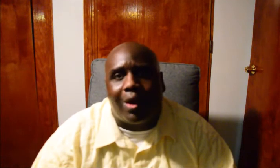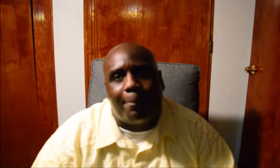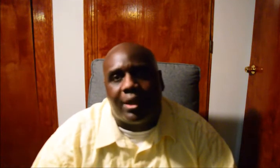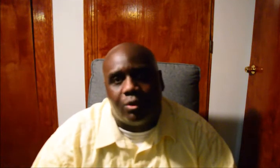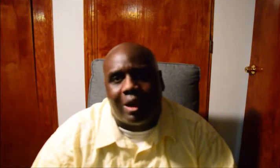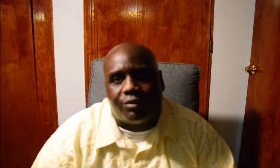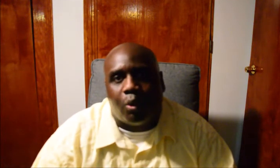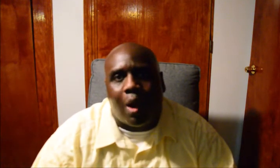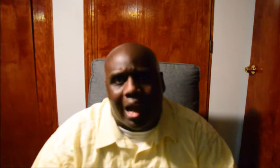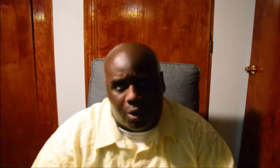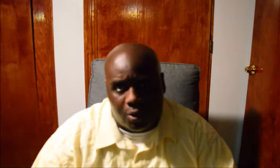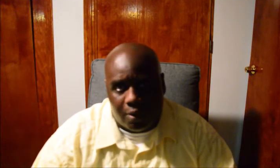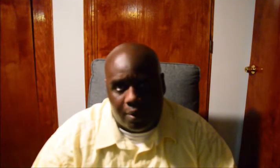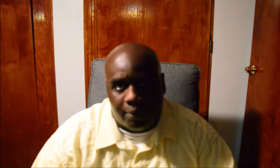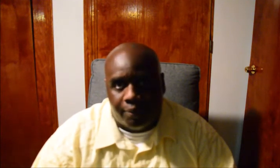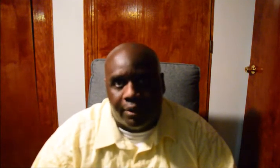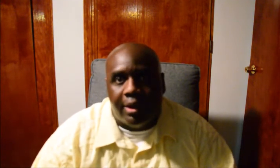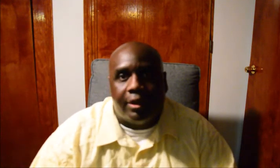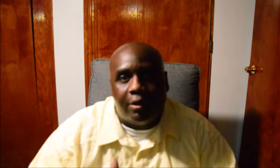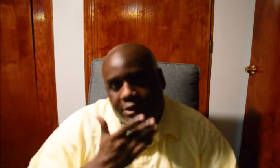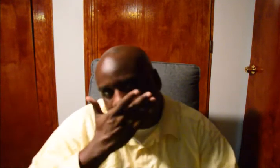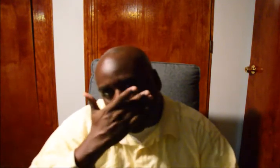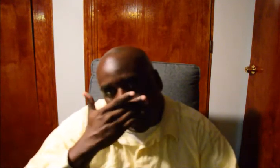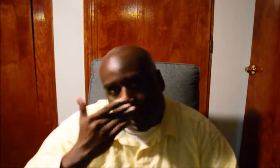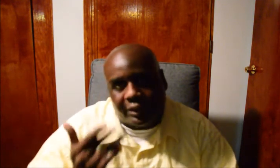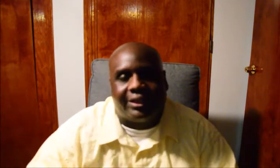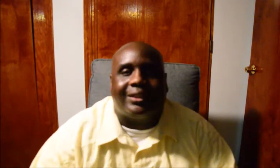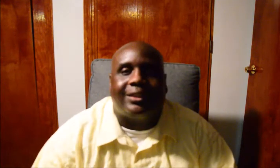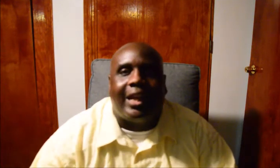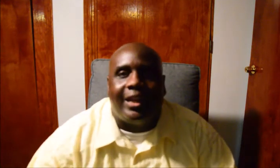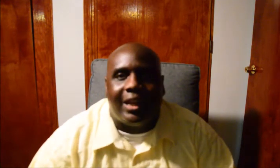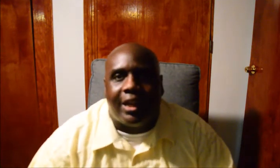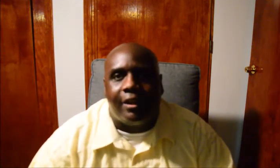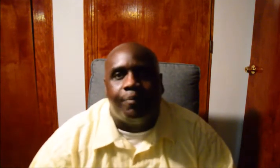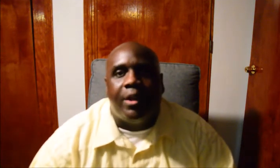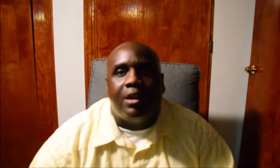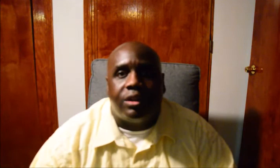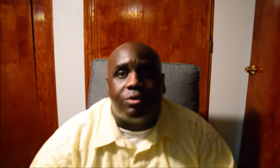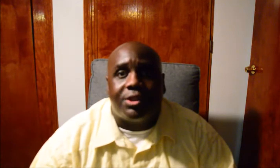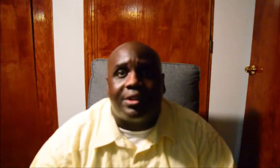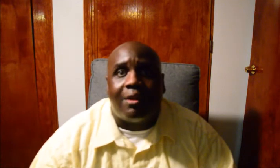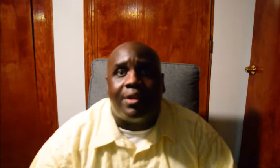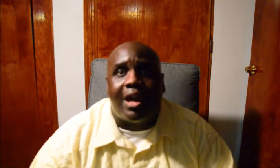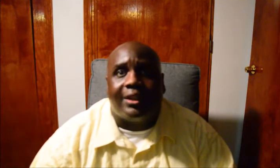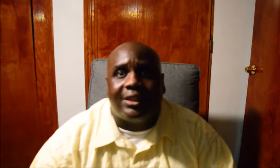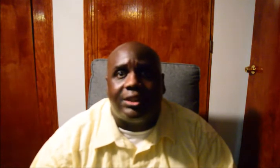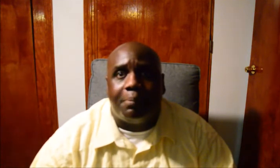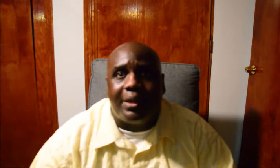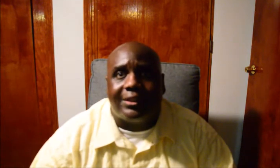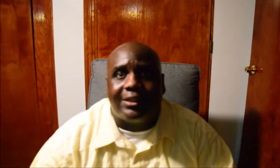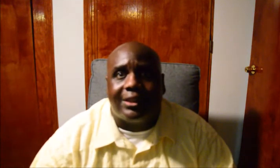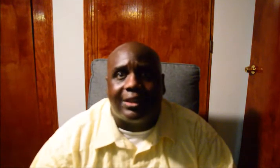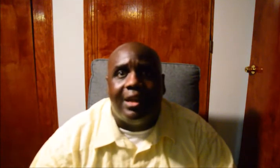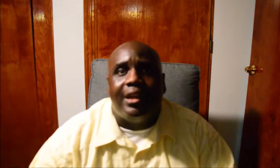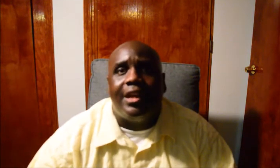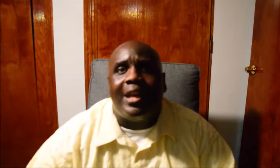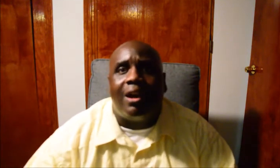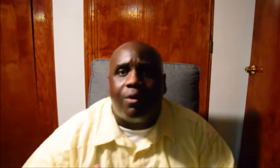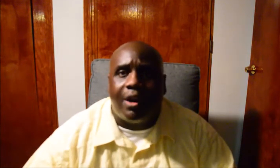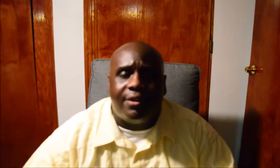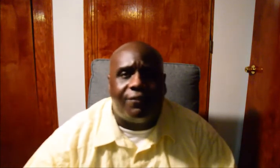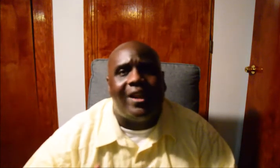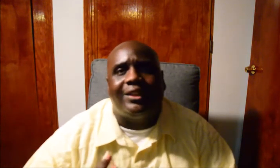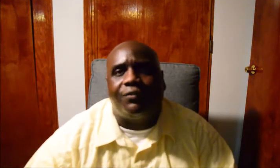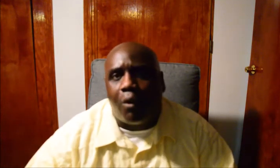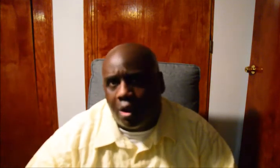bullcrapping you after a while, you know, telling us to stay in and closing down non-essential businesses. And